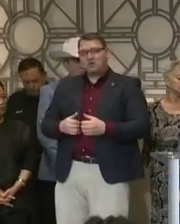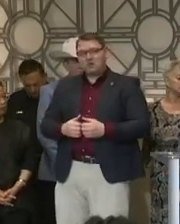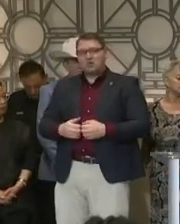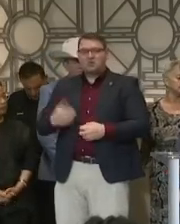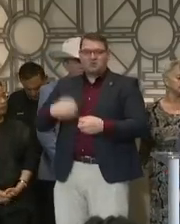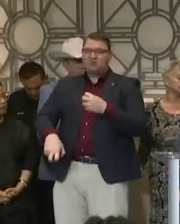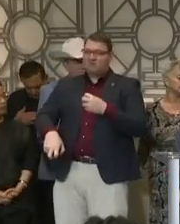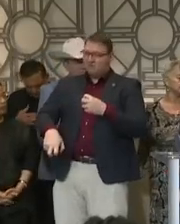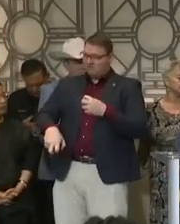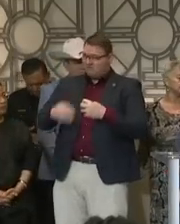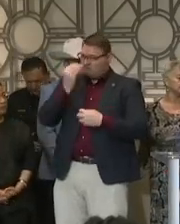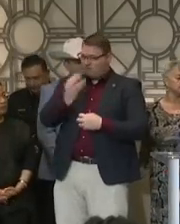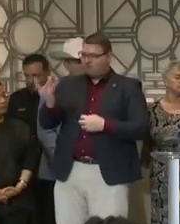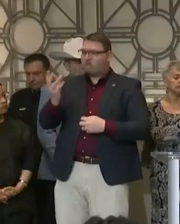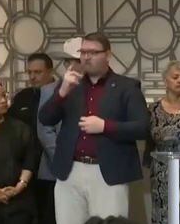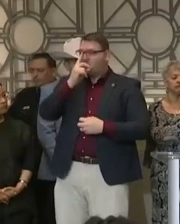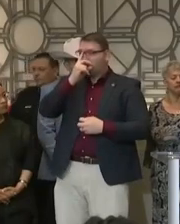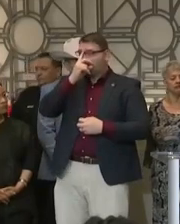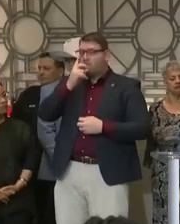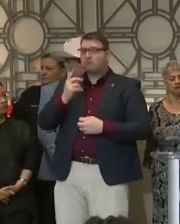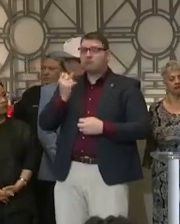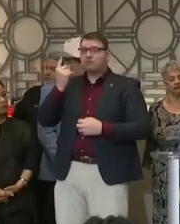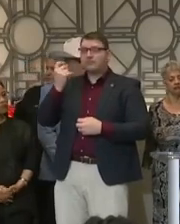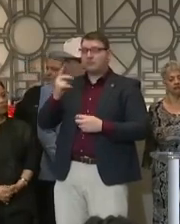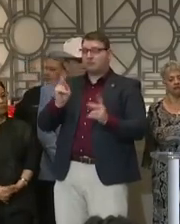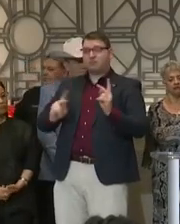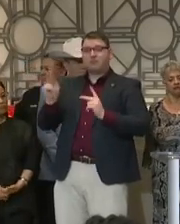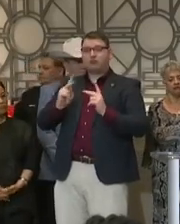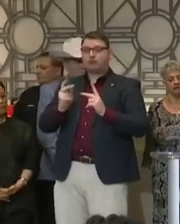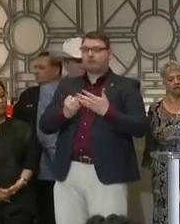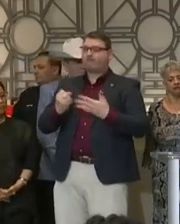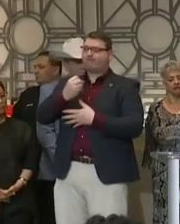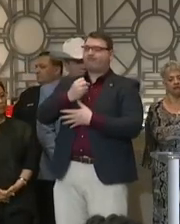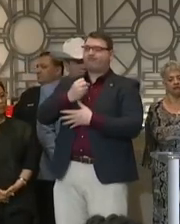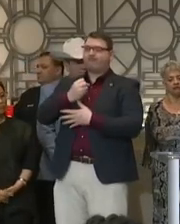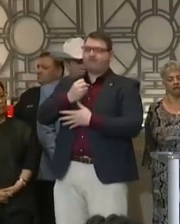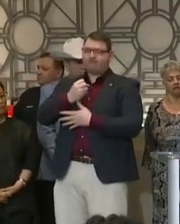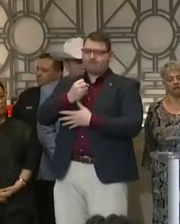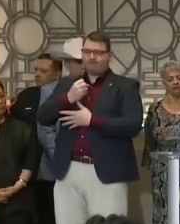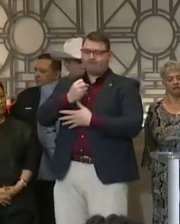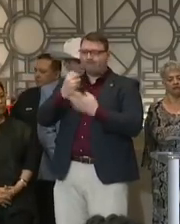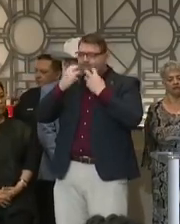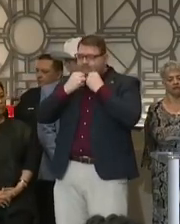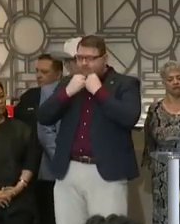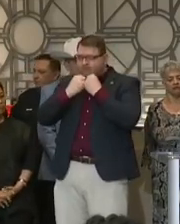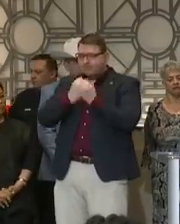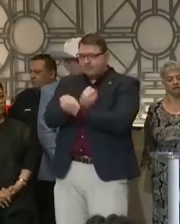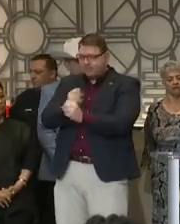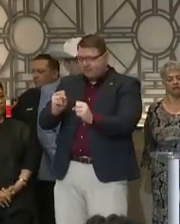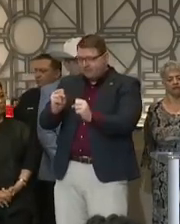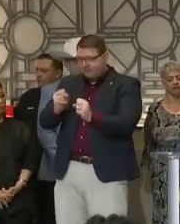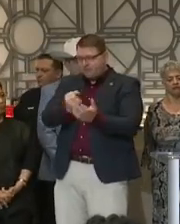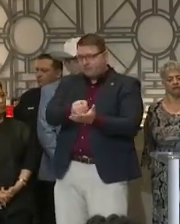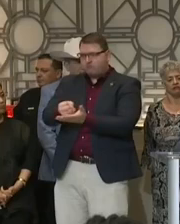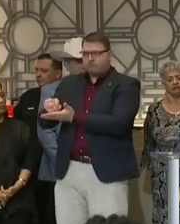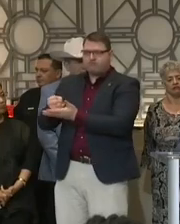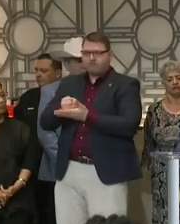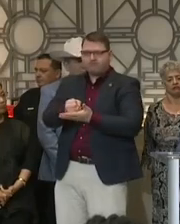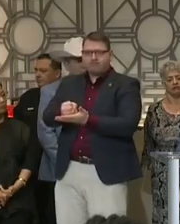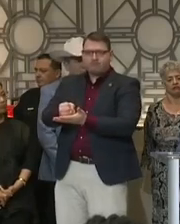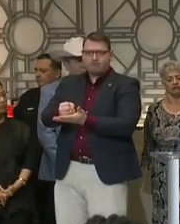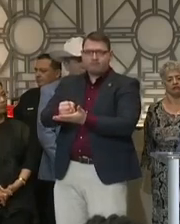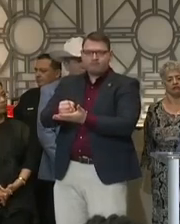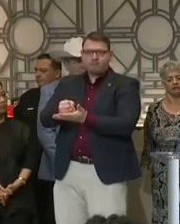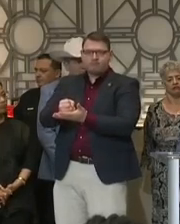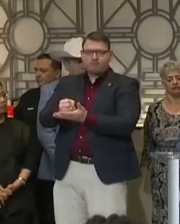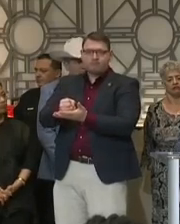But the health and safety of the people in our region is paramount. And it is important for people to know